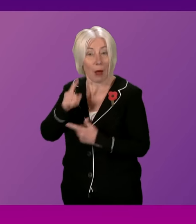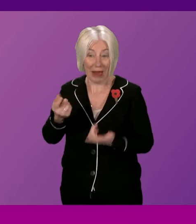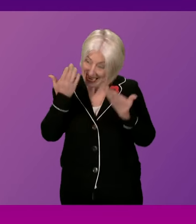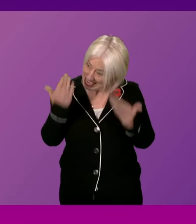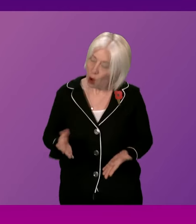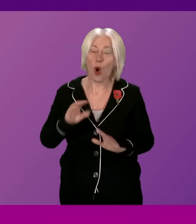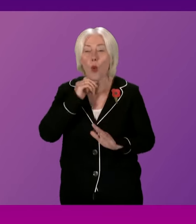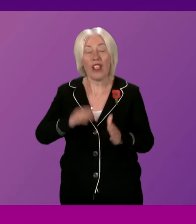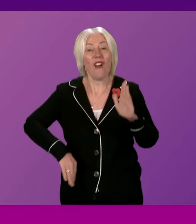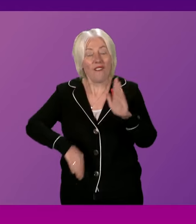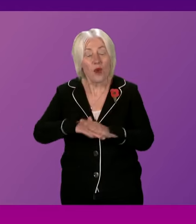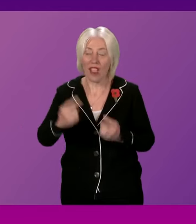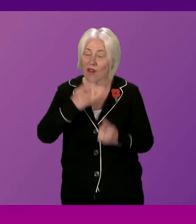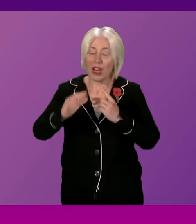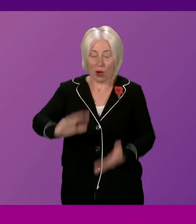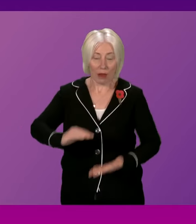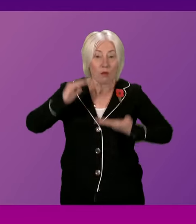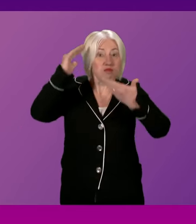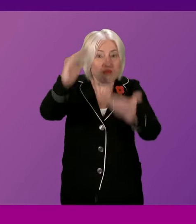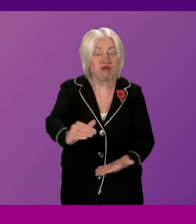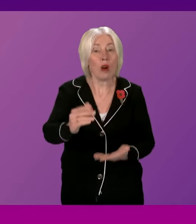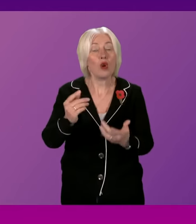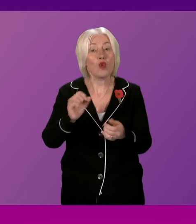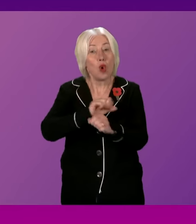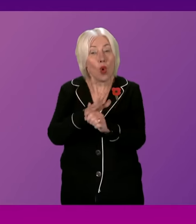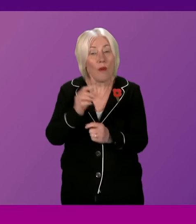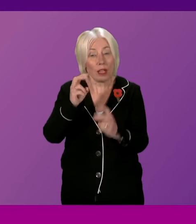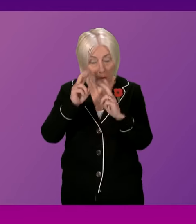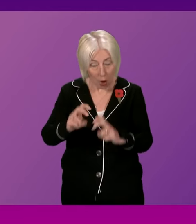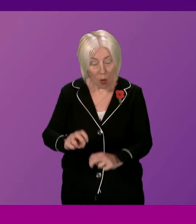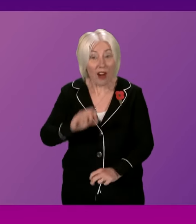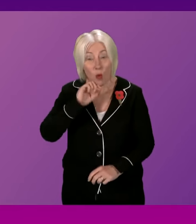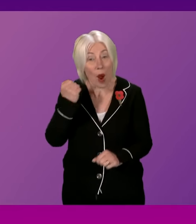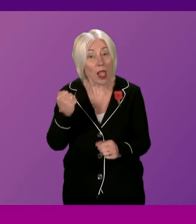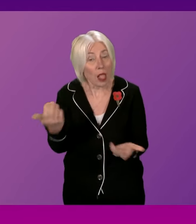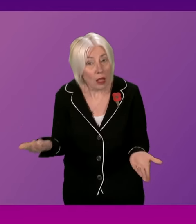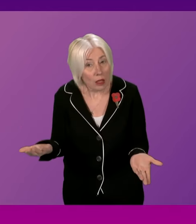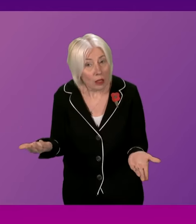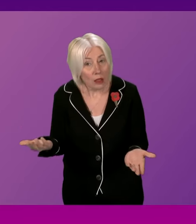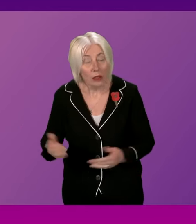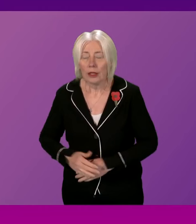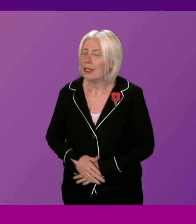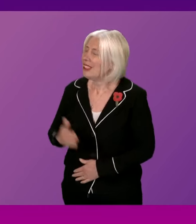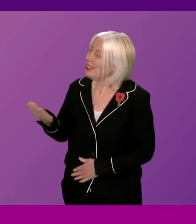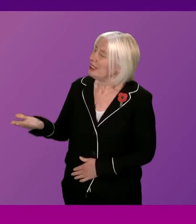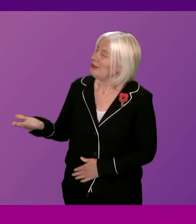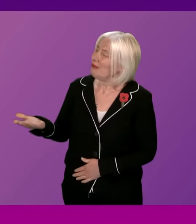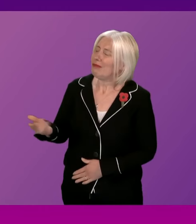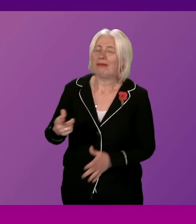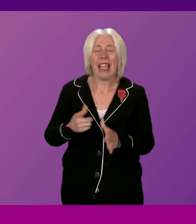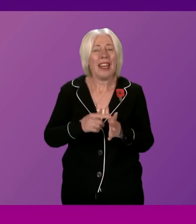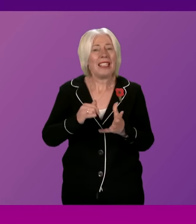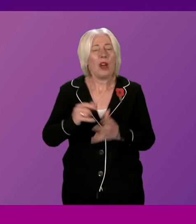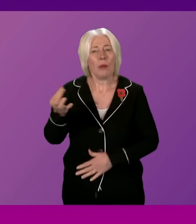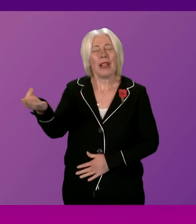in full to the COVID inquiry? First Minister. You see, in Anas Sauer's question,